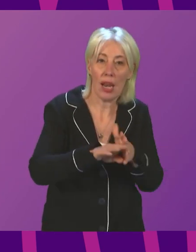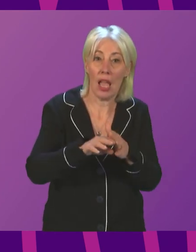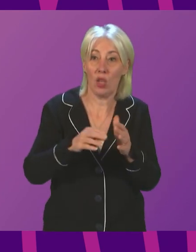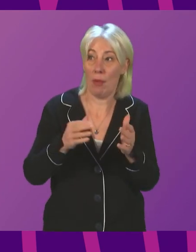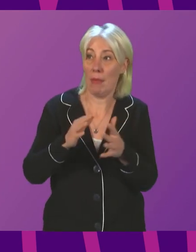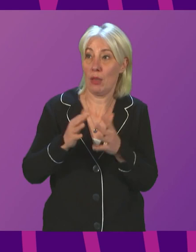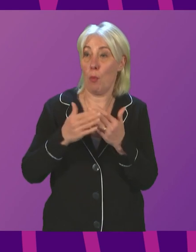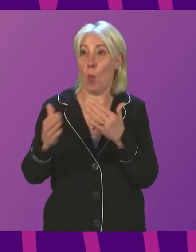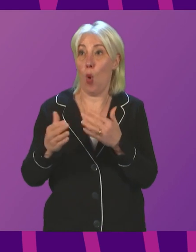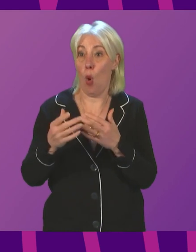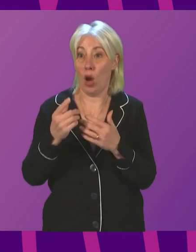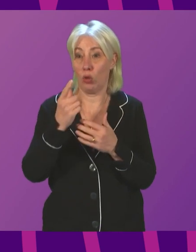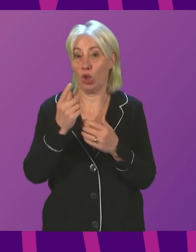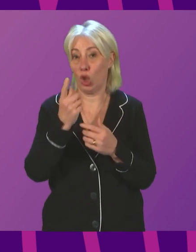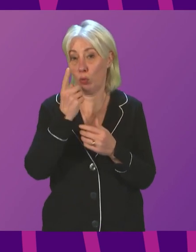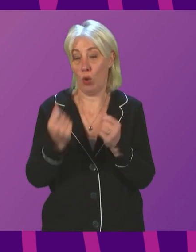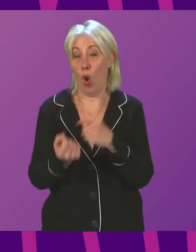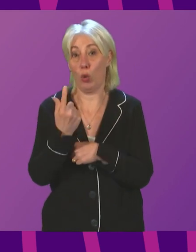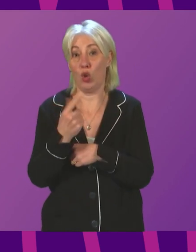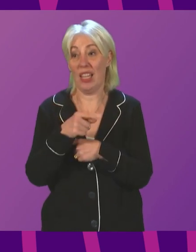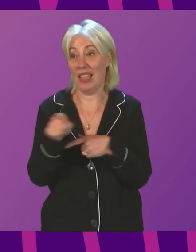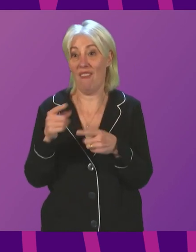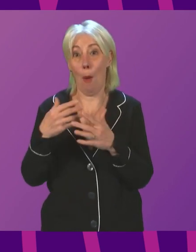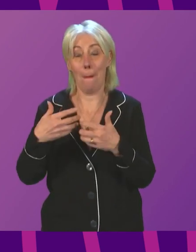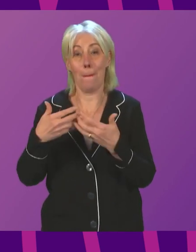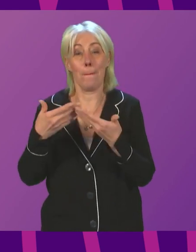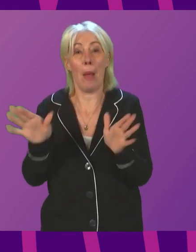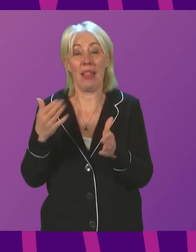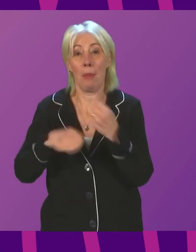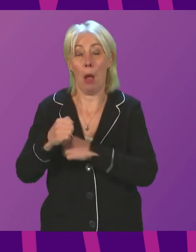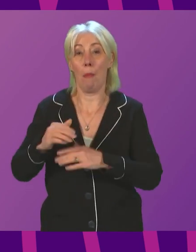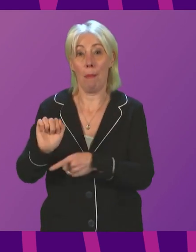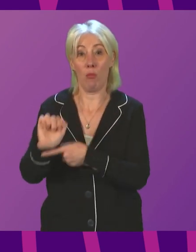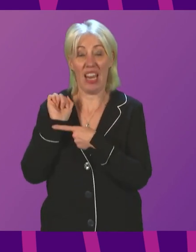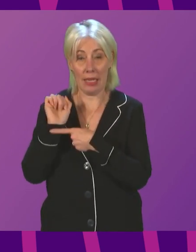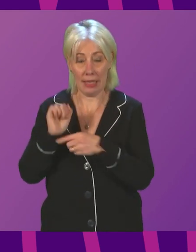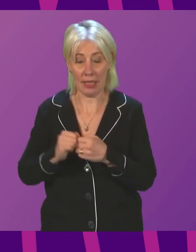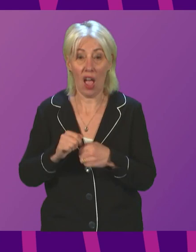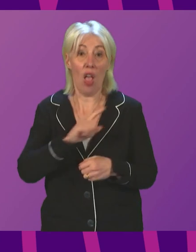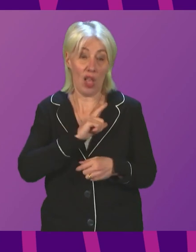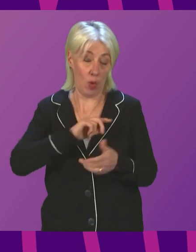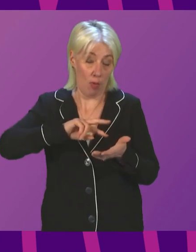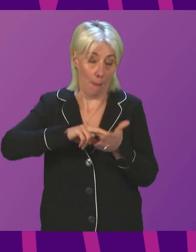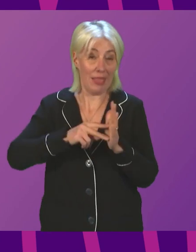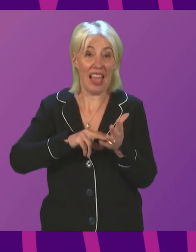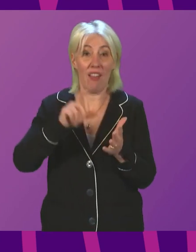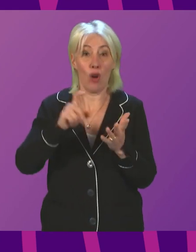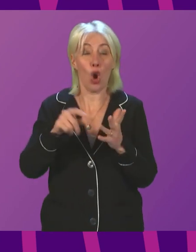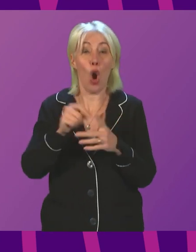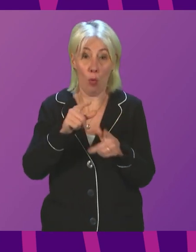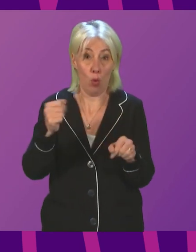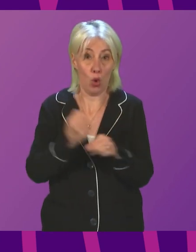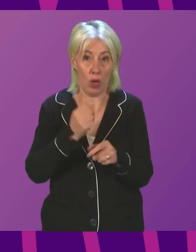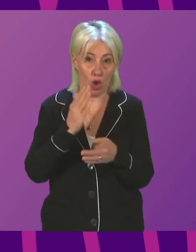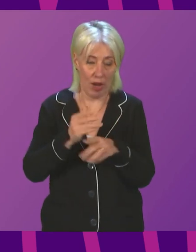protecting the public. That is exactly what we have focused on in the preparation for COP, which is being maintained. We are working hard